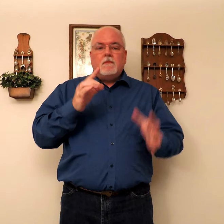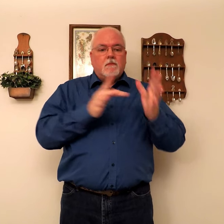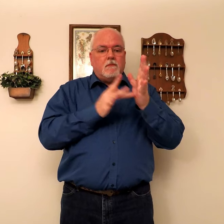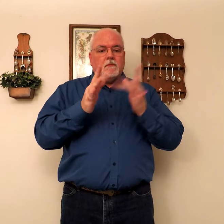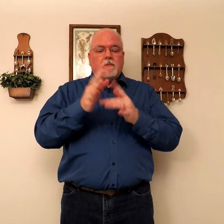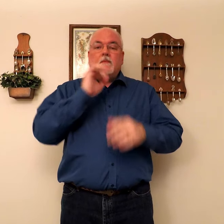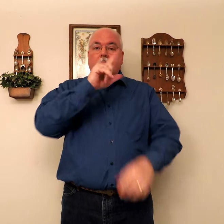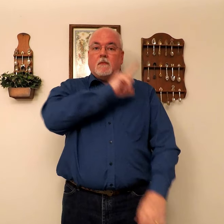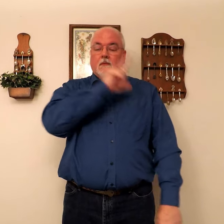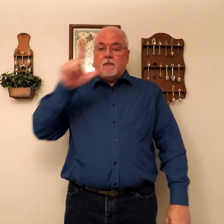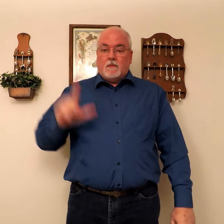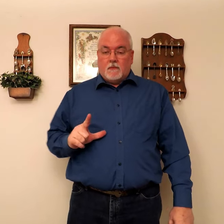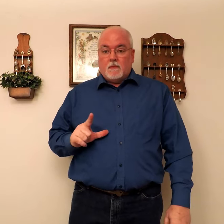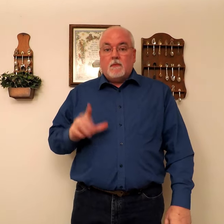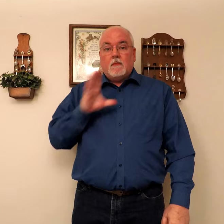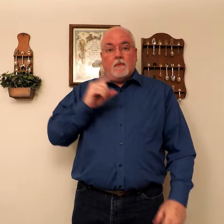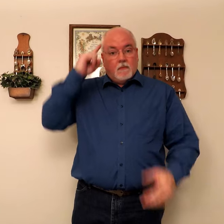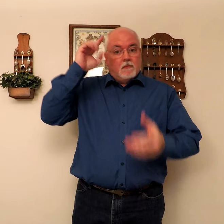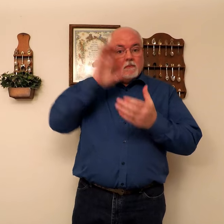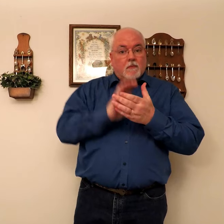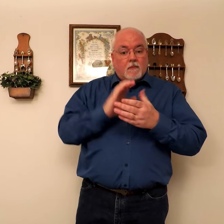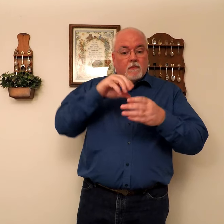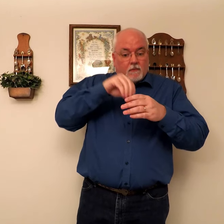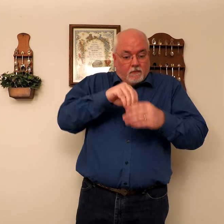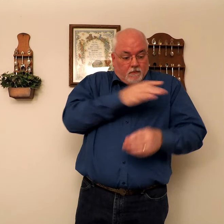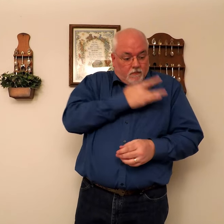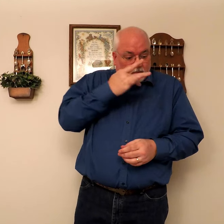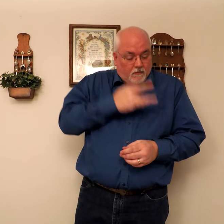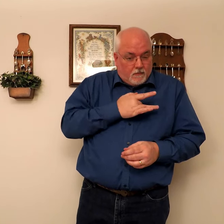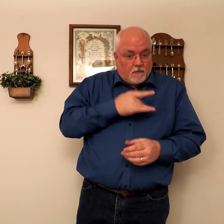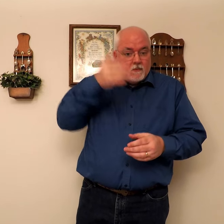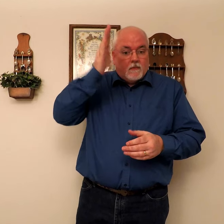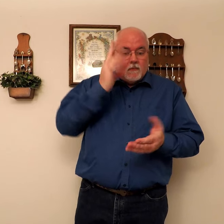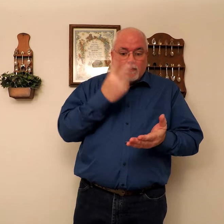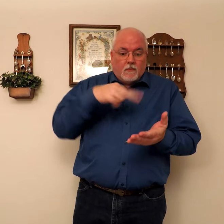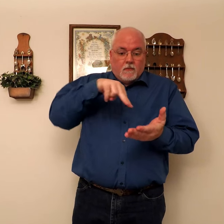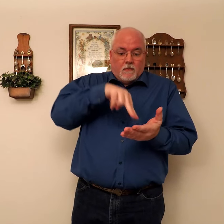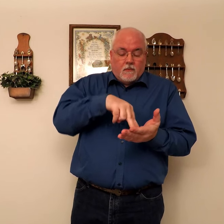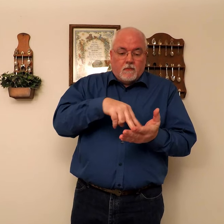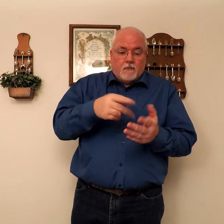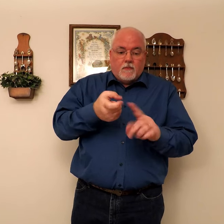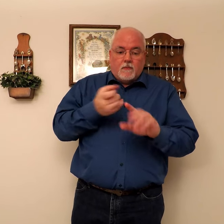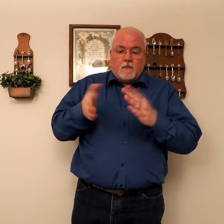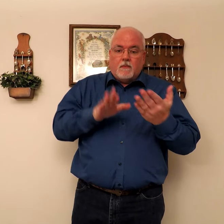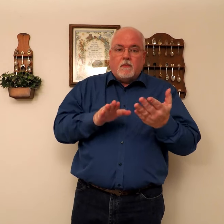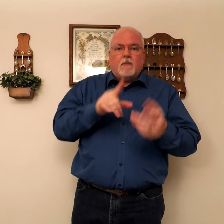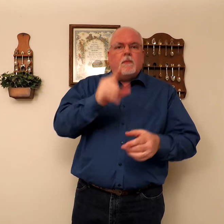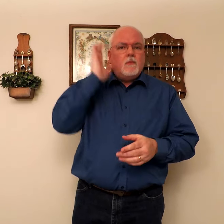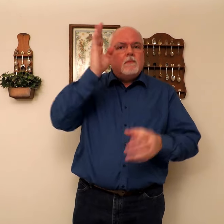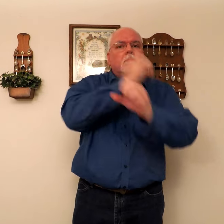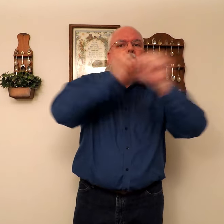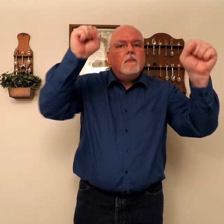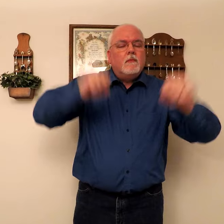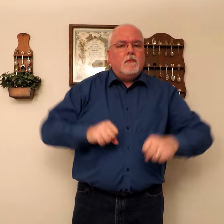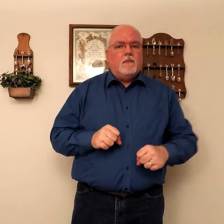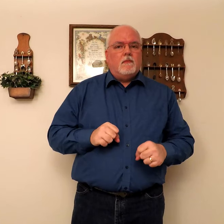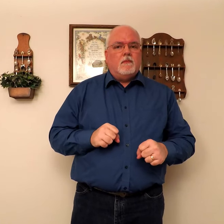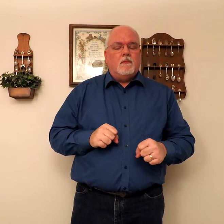believe in your heart that God raised him from the dead, you will be saved. Yes, we believe